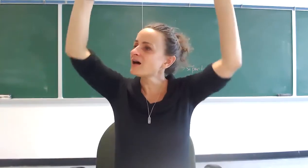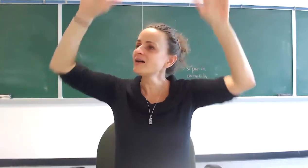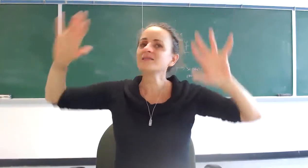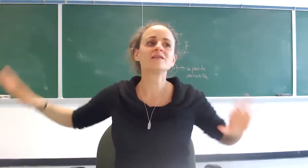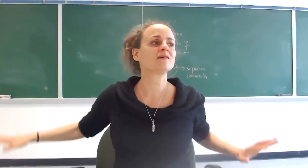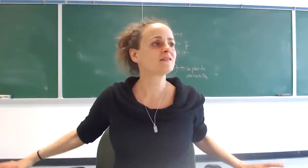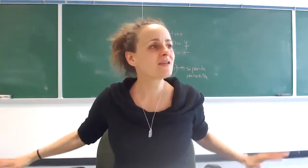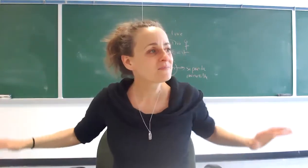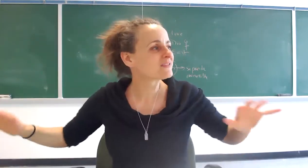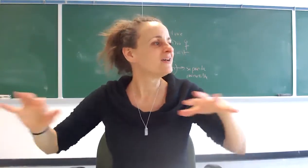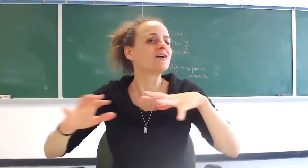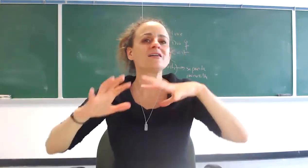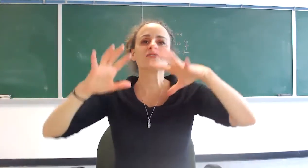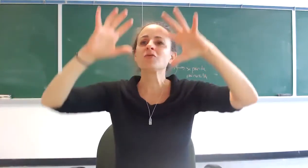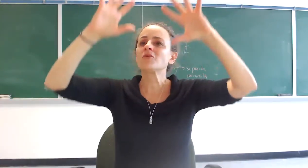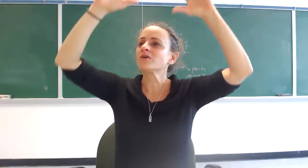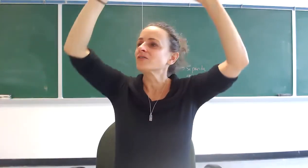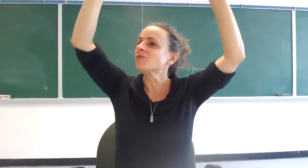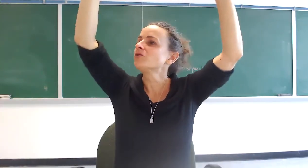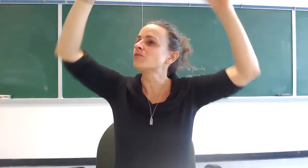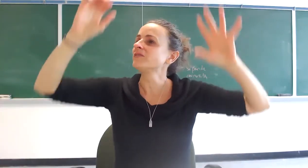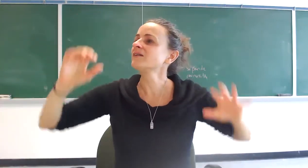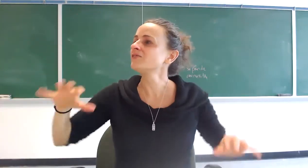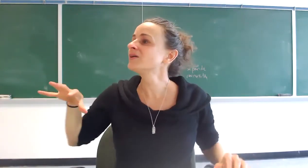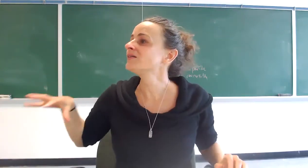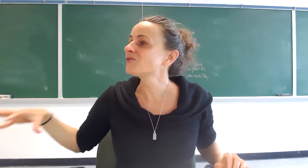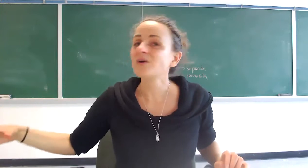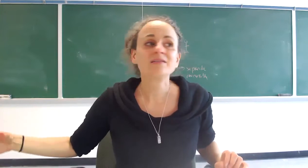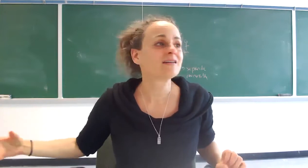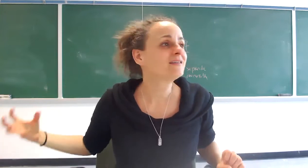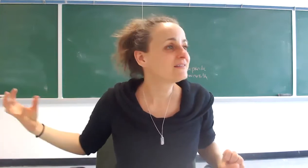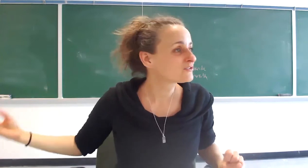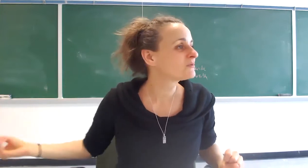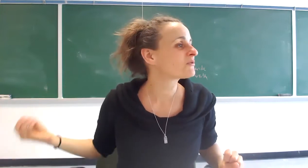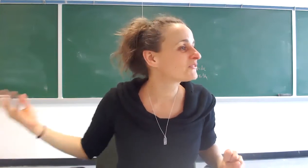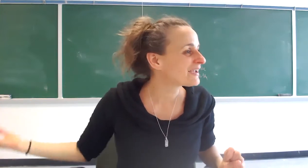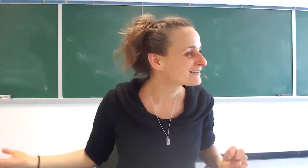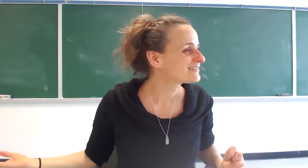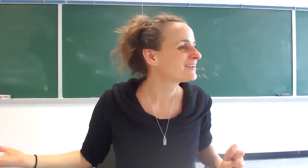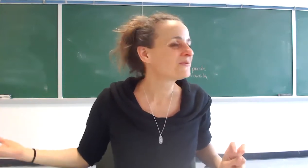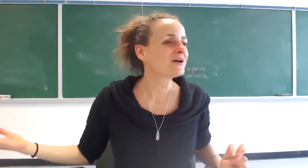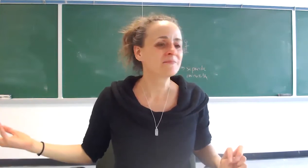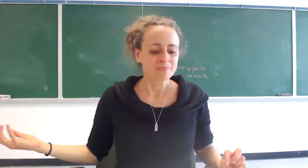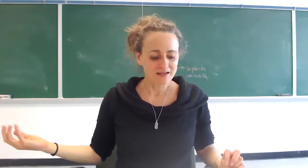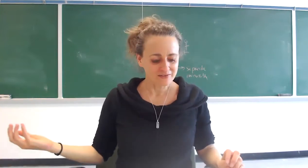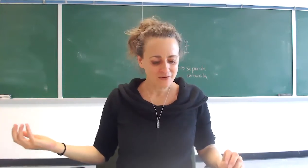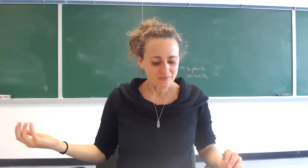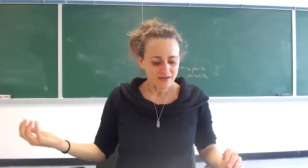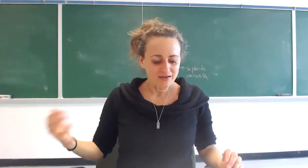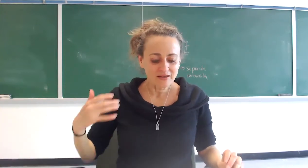heights he's in the depths god is no more the one who protects you he's the one that needs to be protected right and so in as